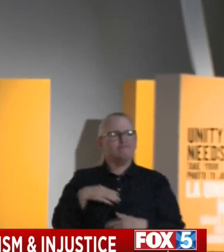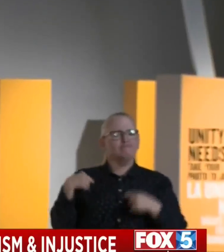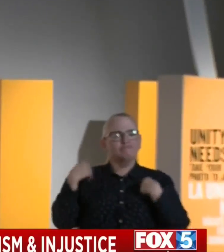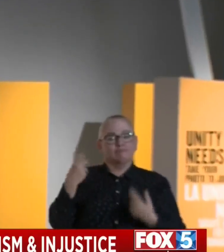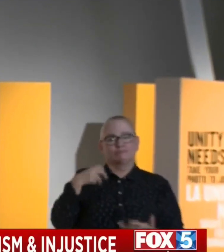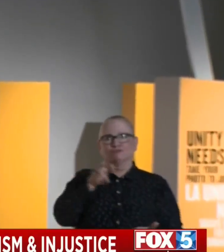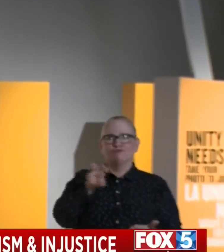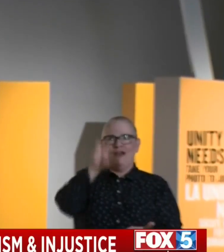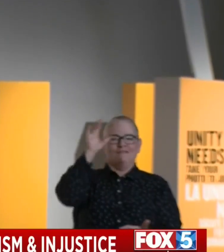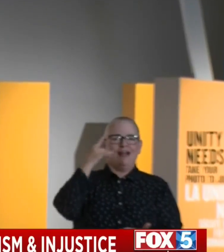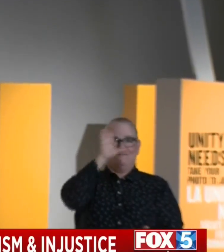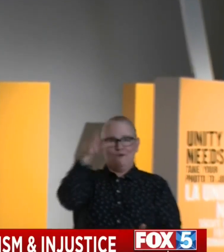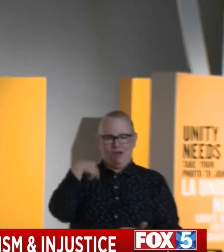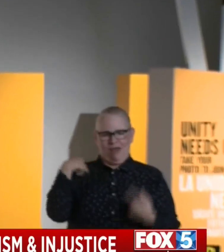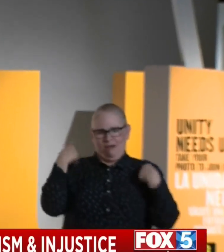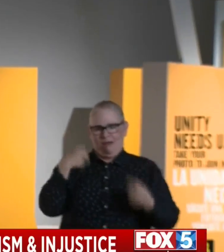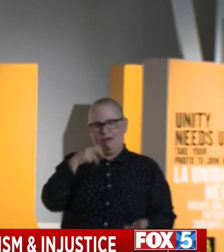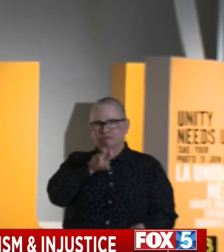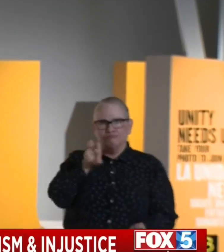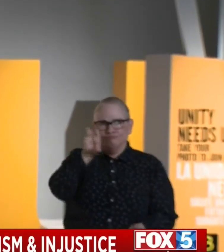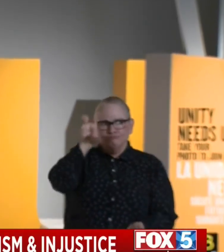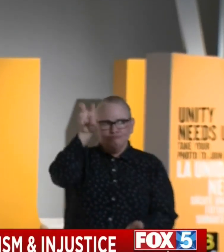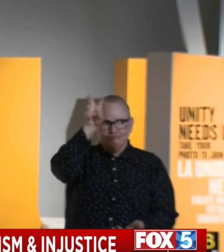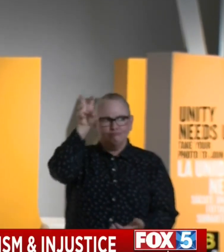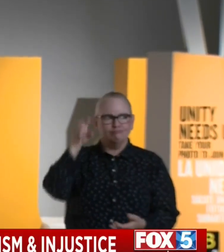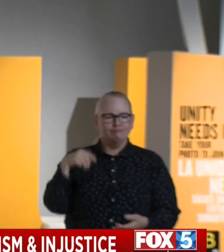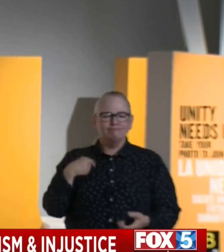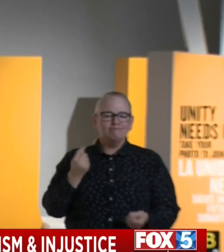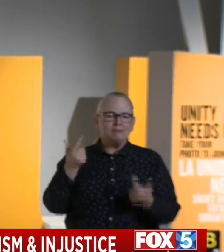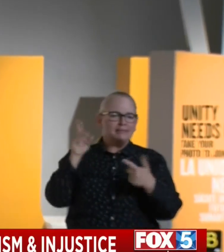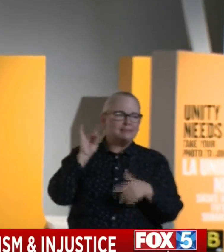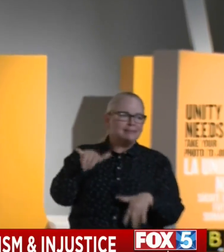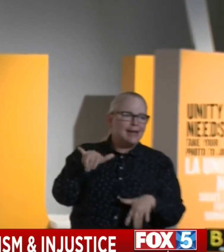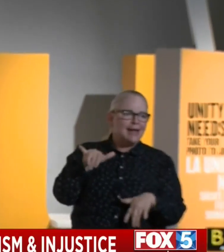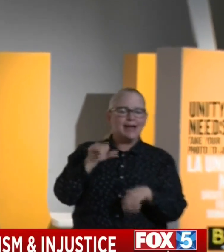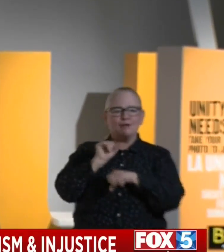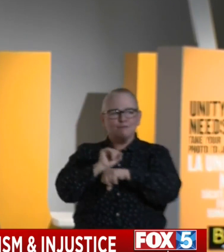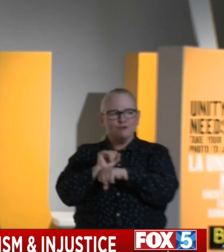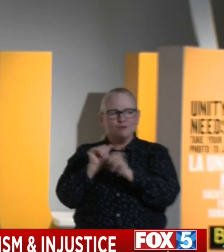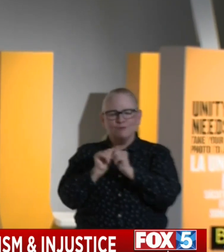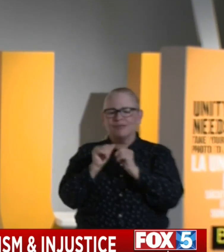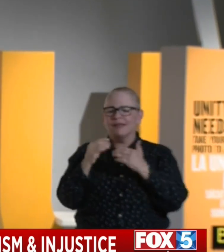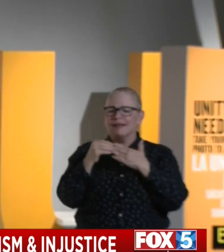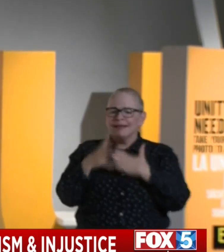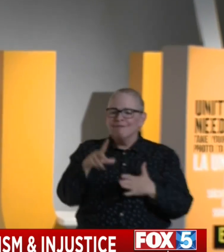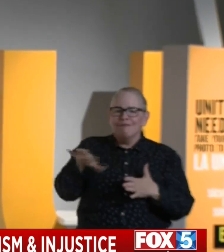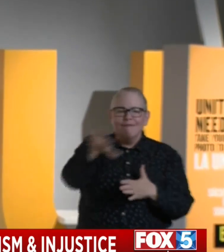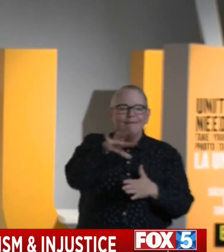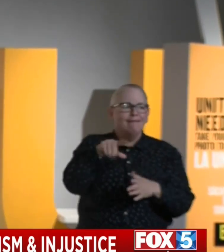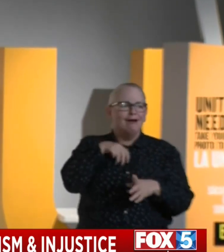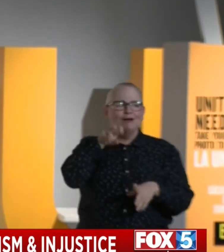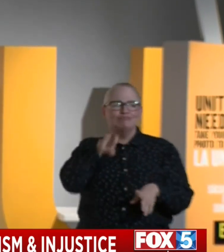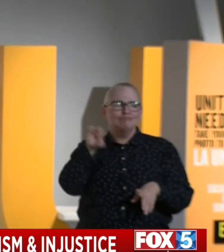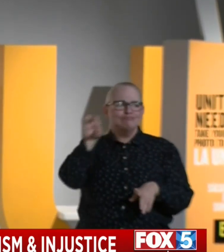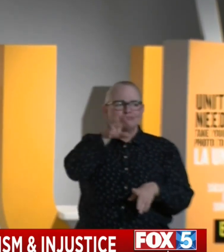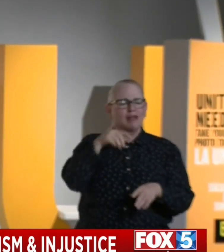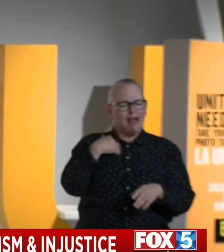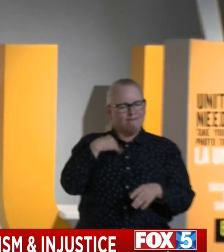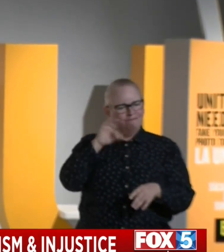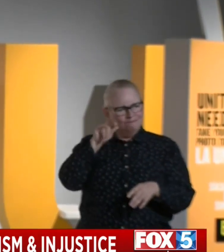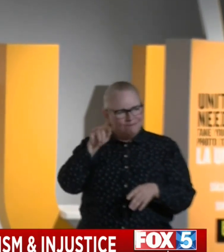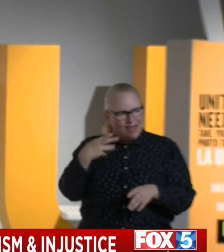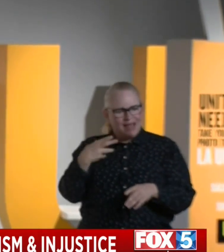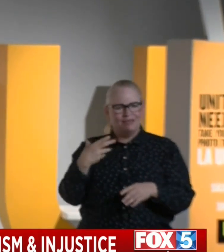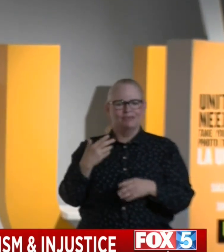I had the opportunity to spend the day working with community leaders, faith leaders, working with advocates and working